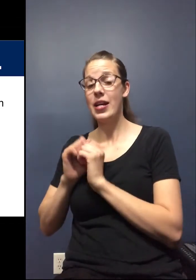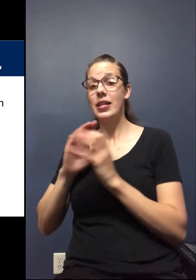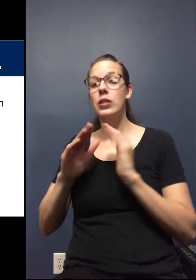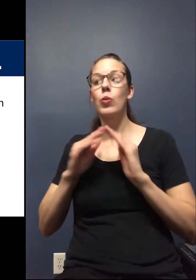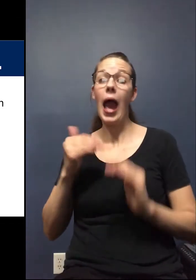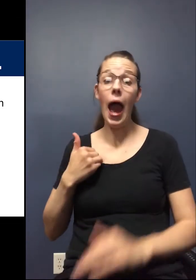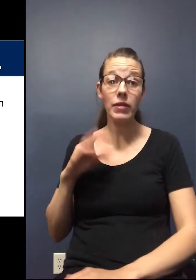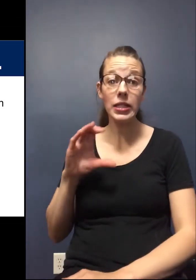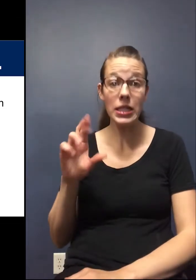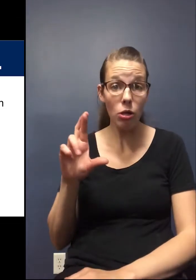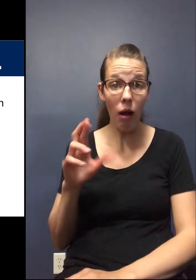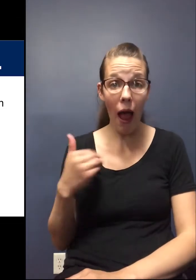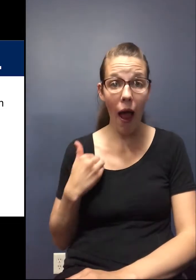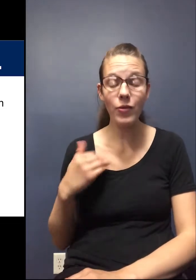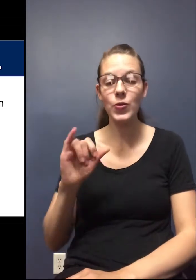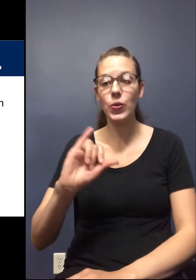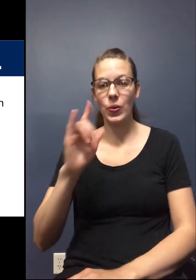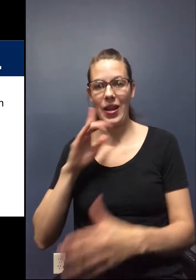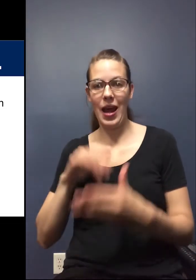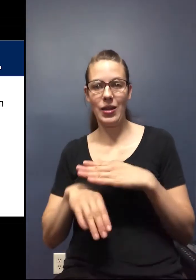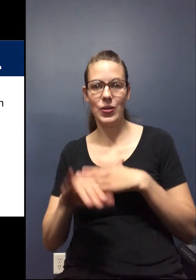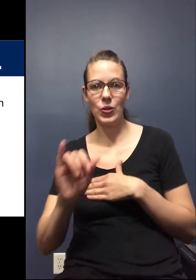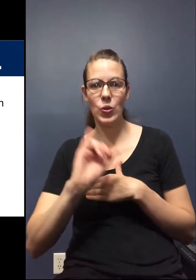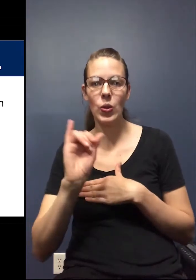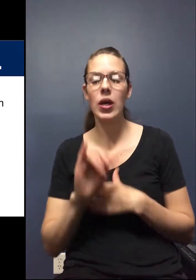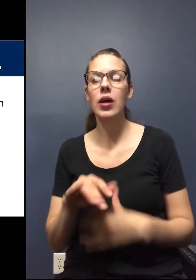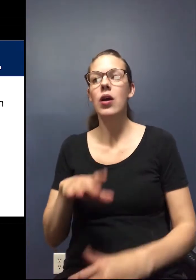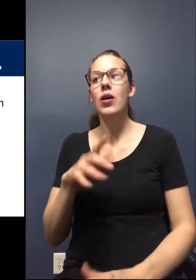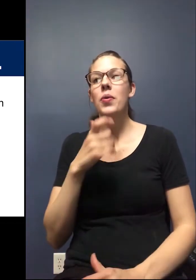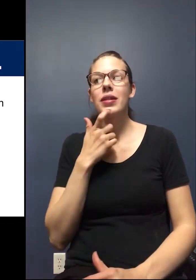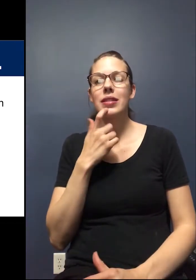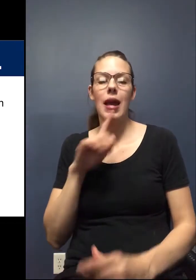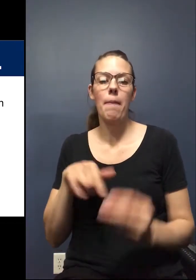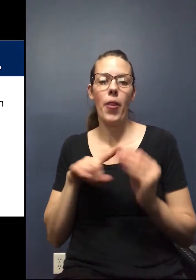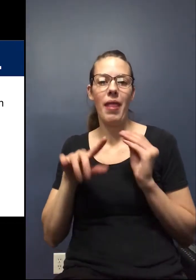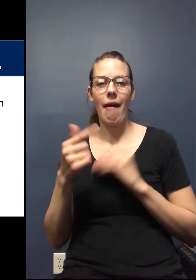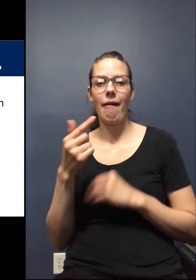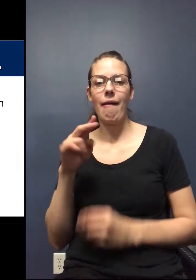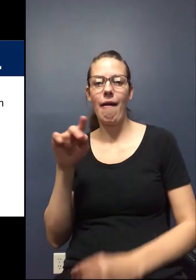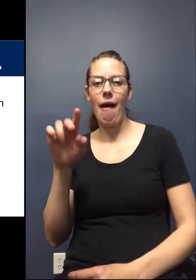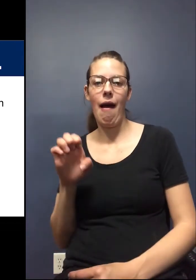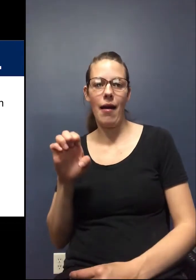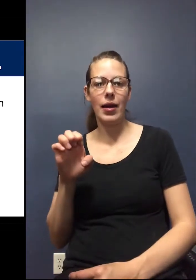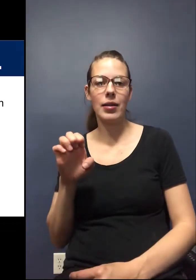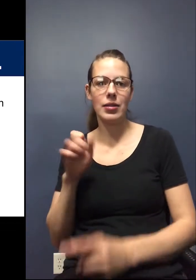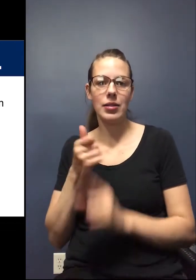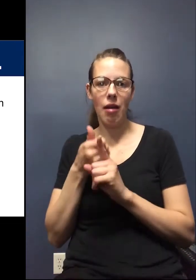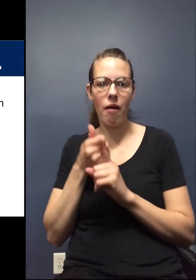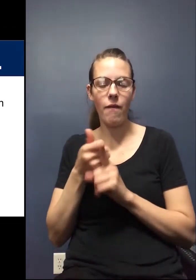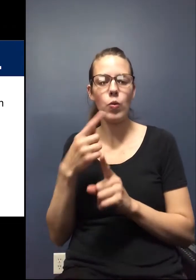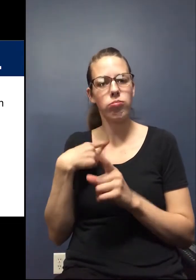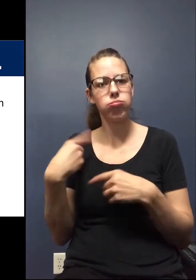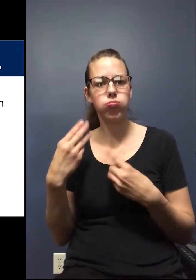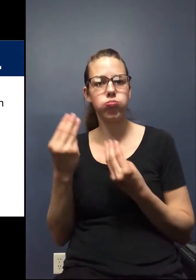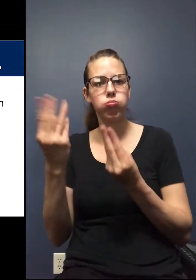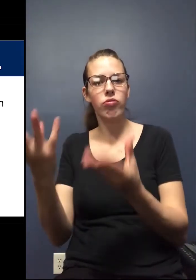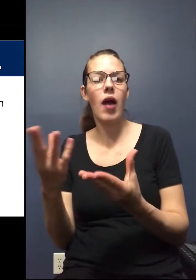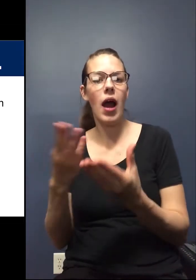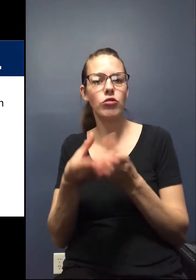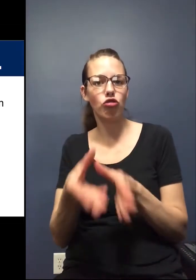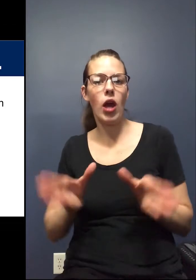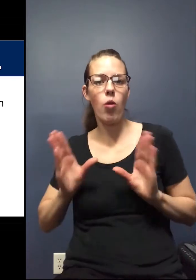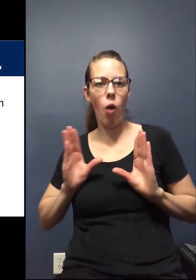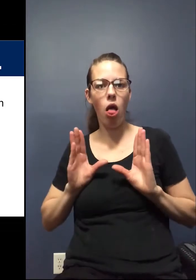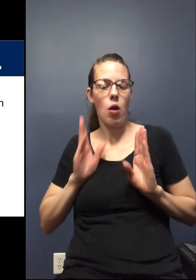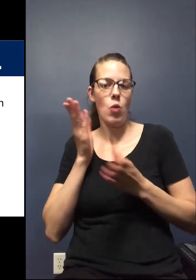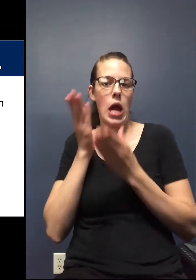Sea Rapids employers that they can access as well. And what I would say about that guide is that, you know, we do provide general